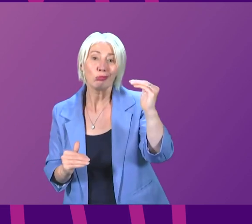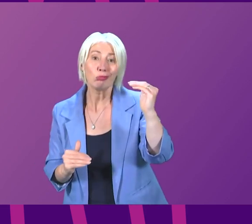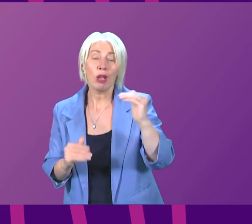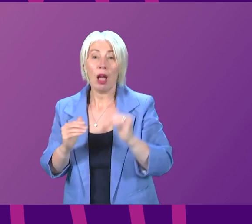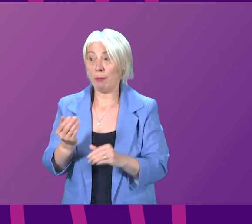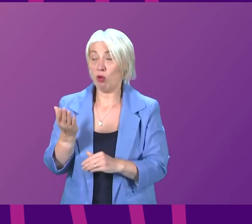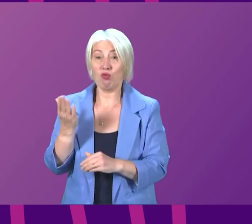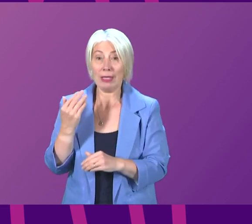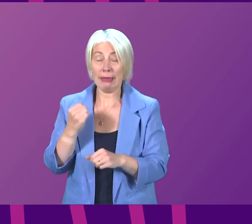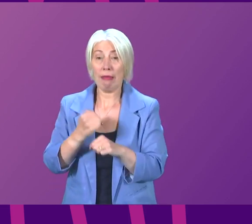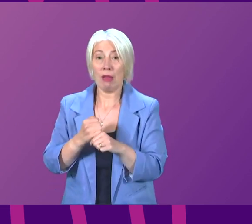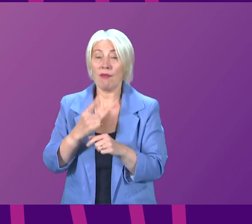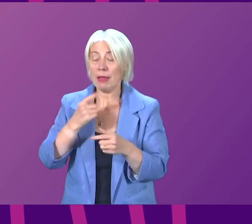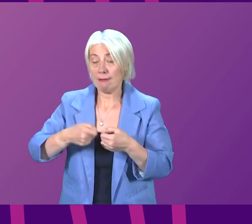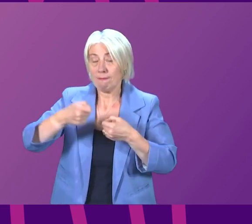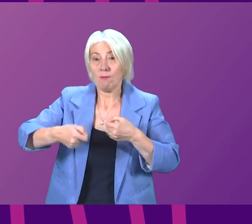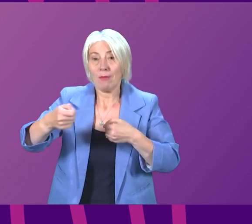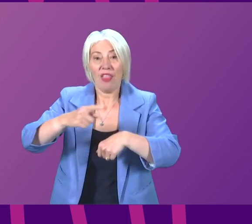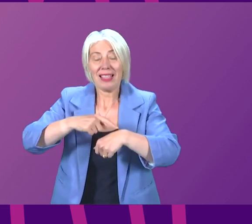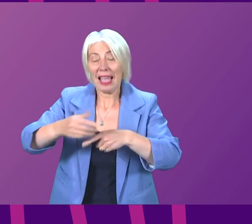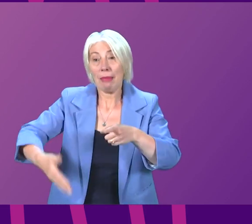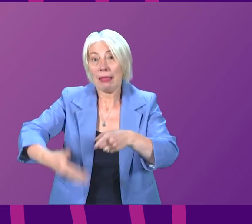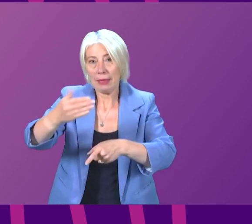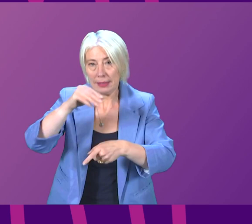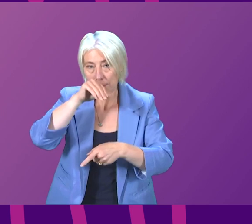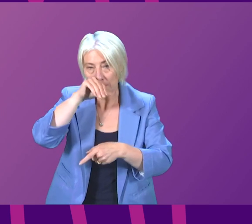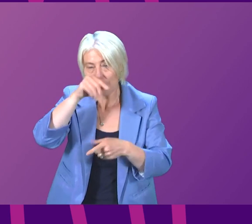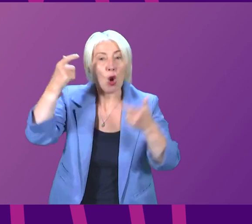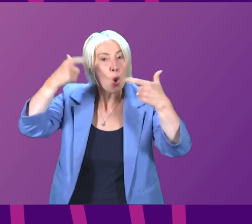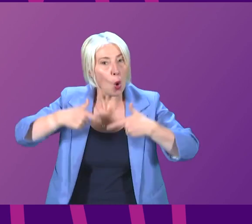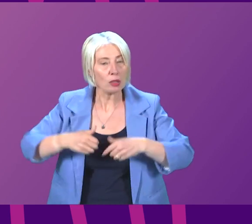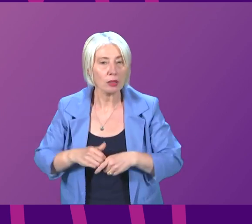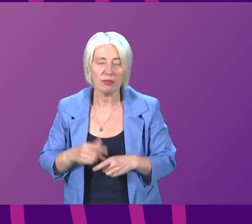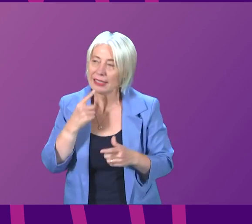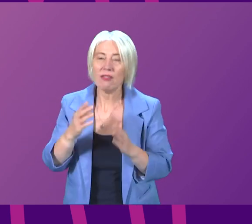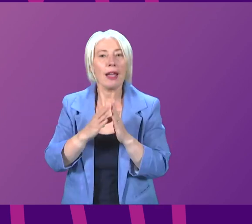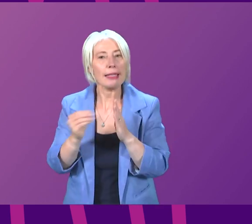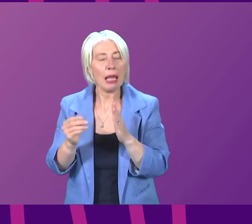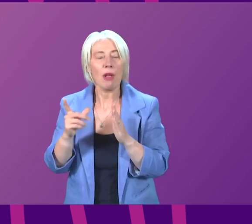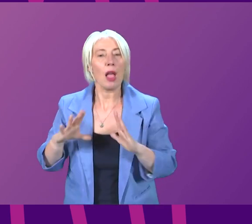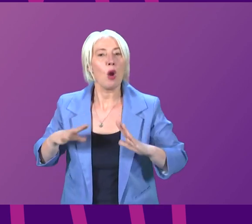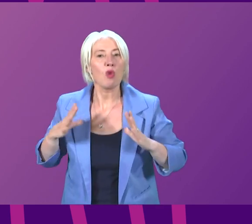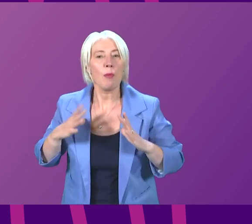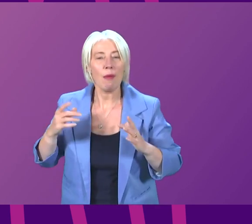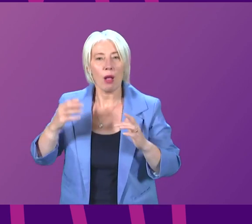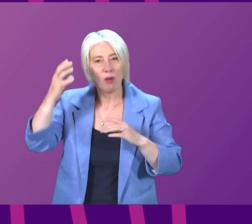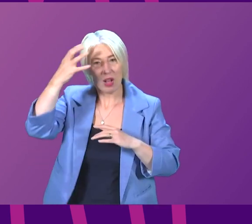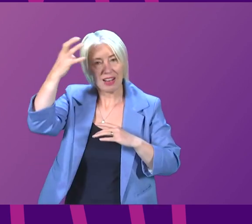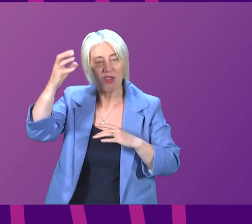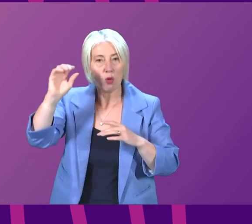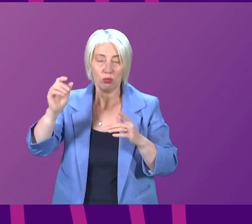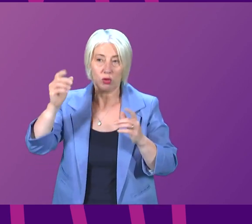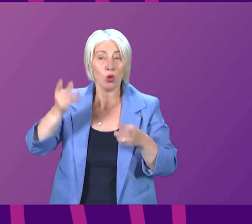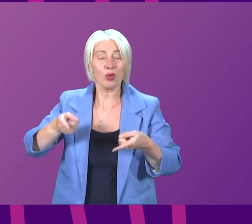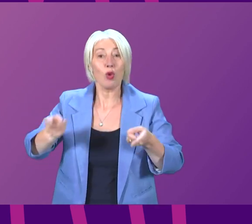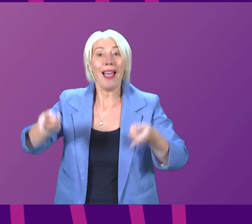government recently extended time limits in the justice system in court cases so for example in the preparation of the Crown case for the high